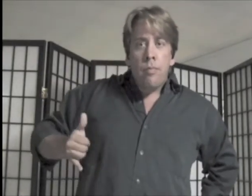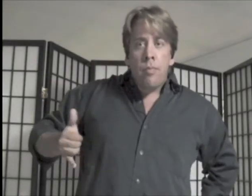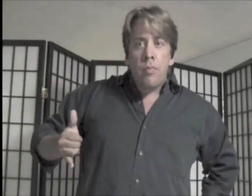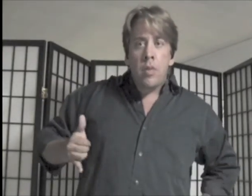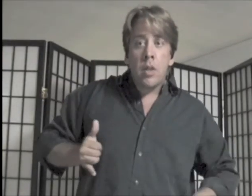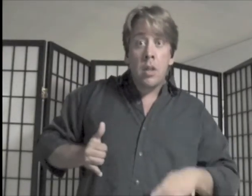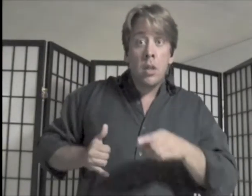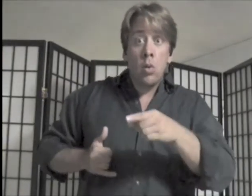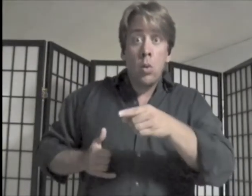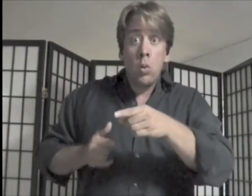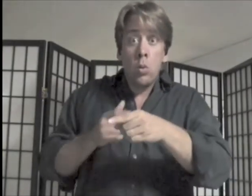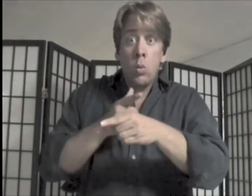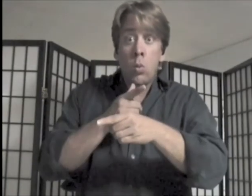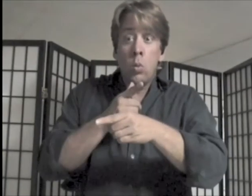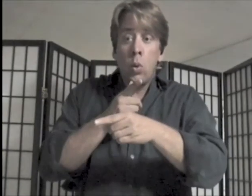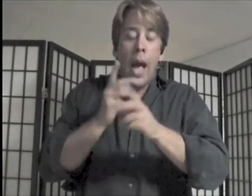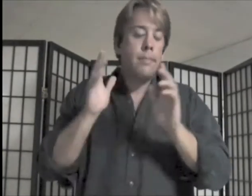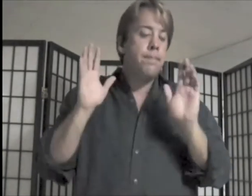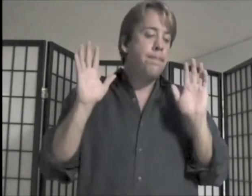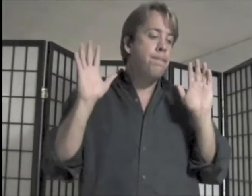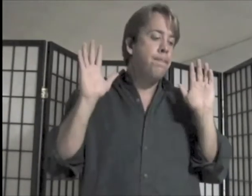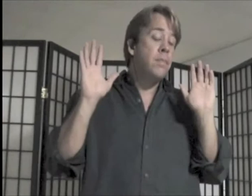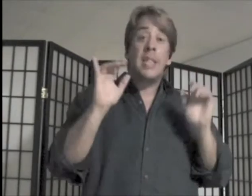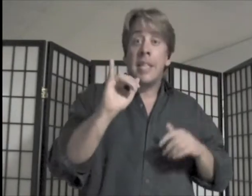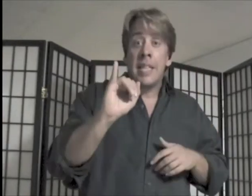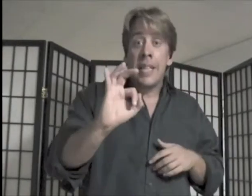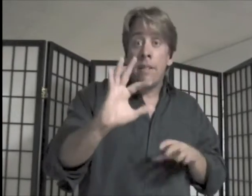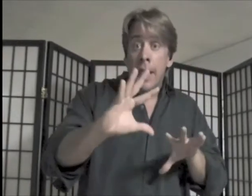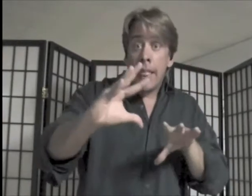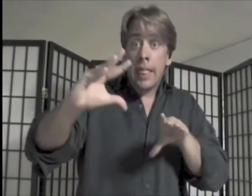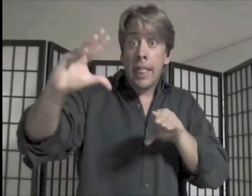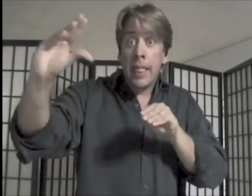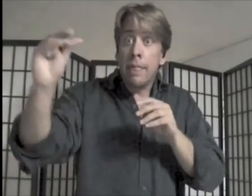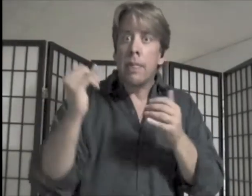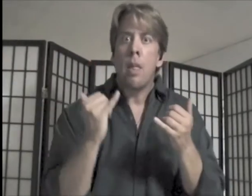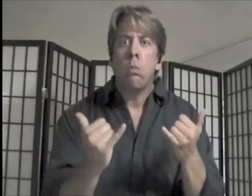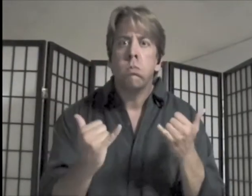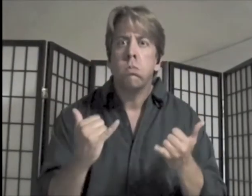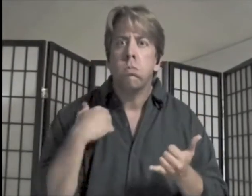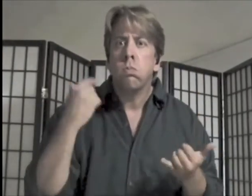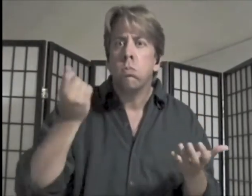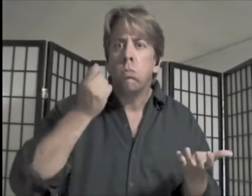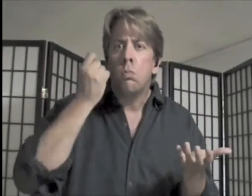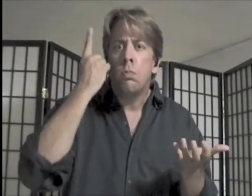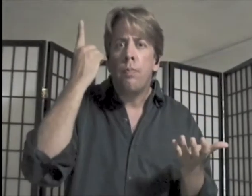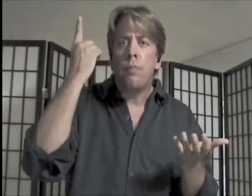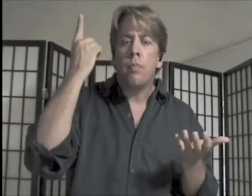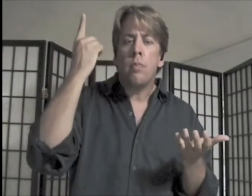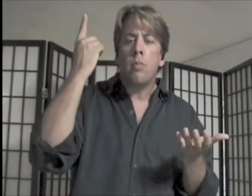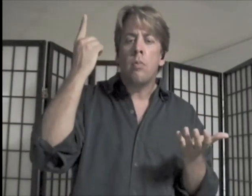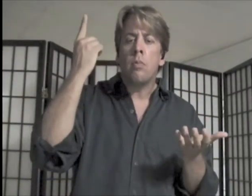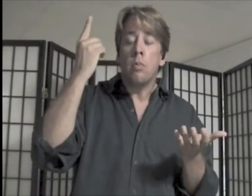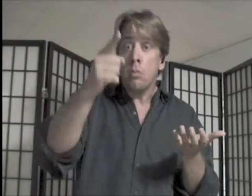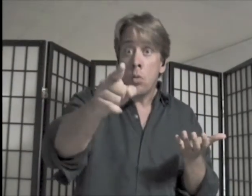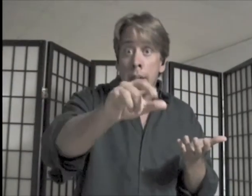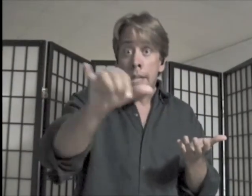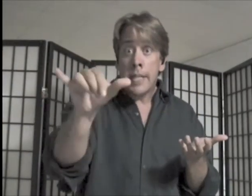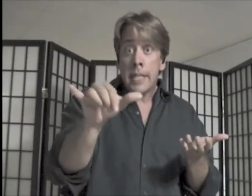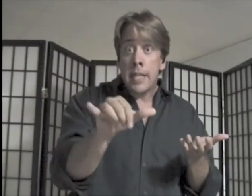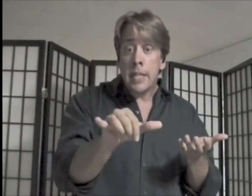now, I'll understand If you stay, hey,